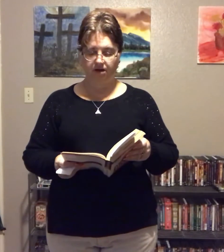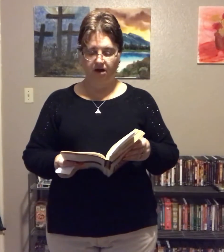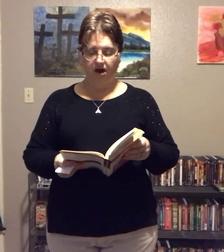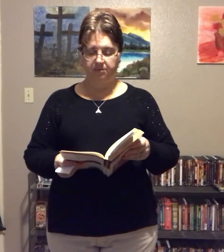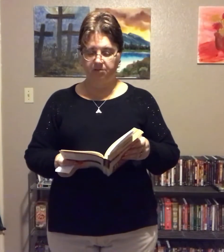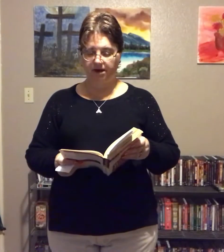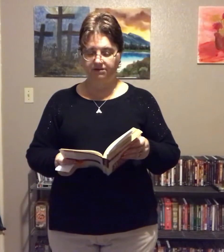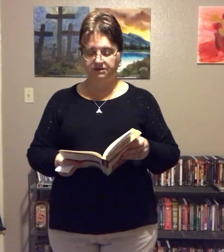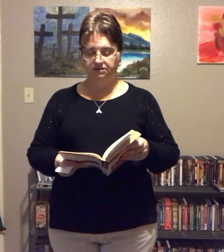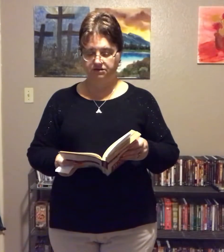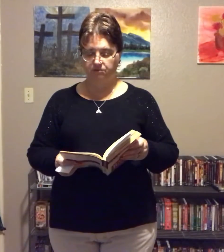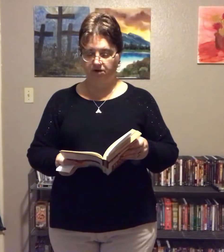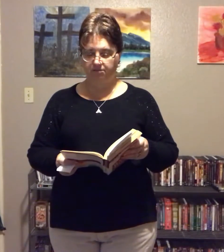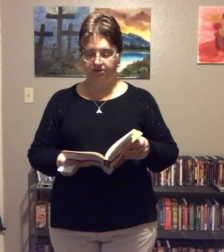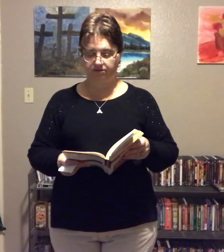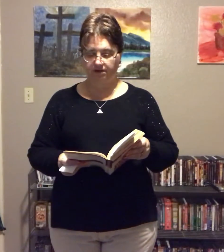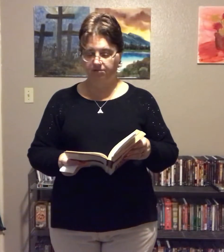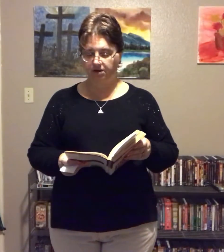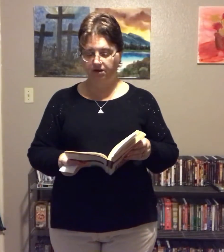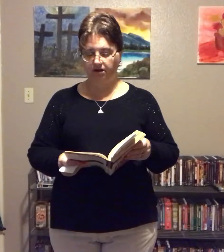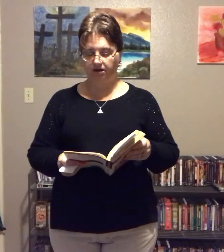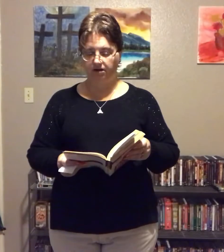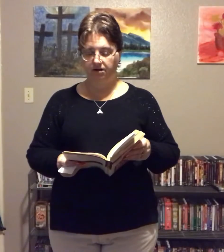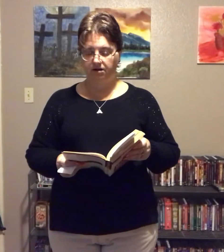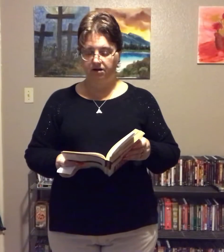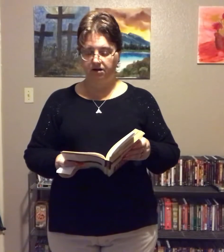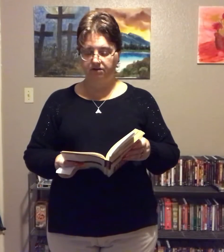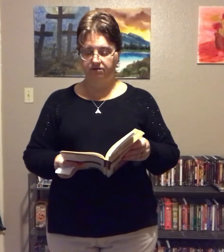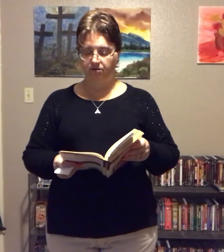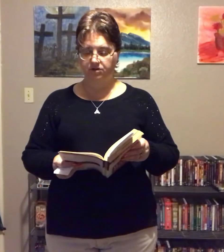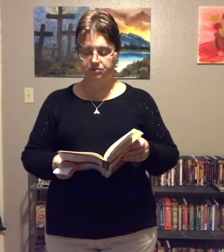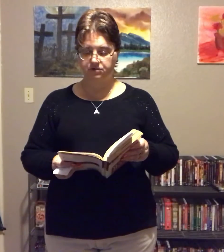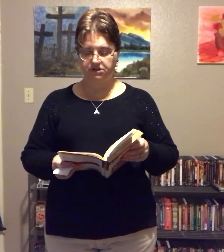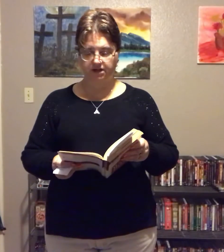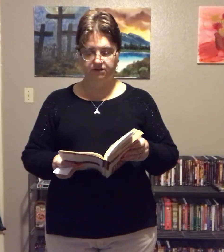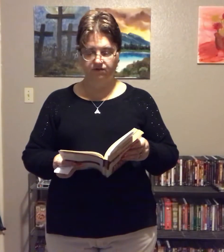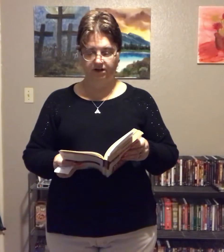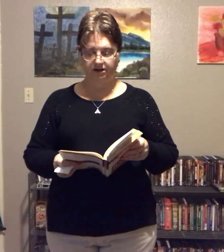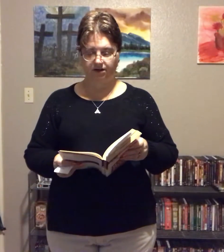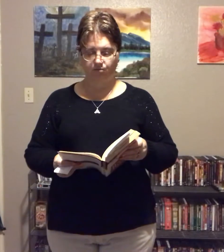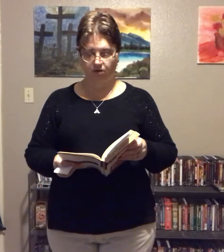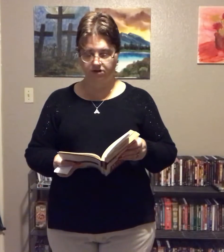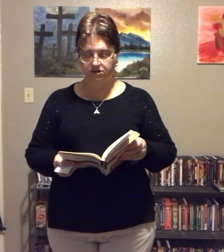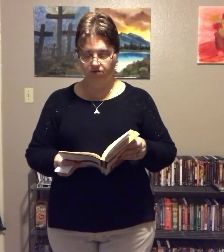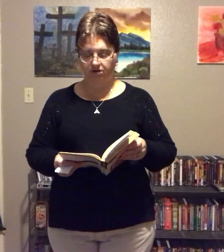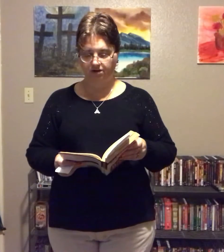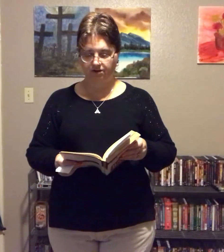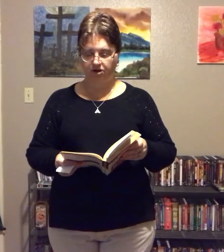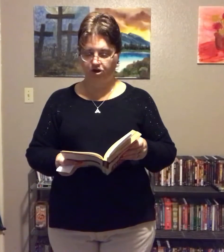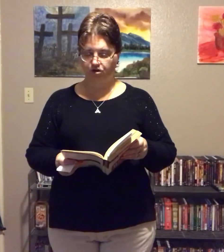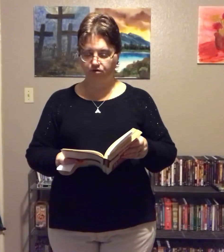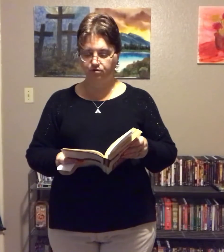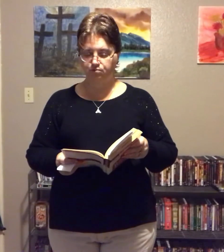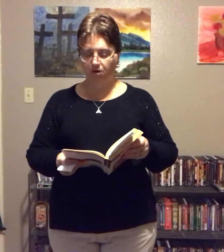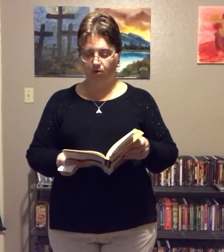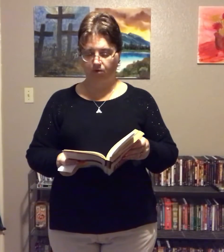I am amazed at the small amounts I am eating. It is so much more satisfying to eat one donut than a huge bowl,